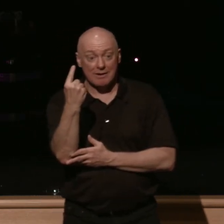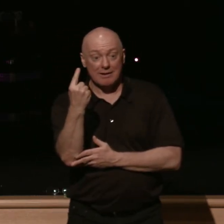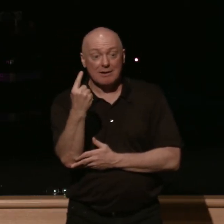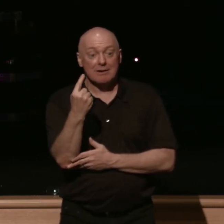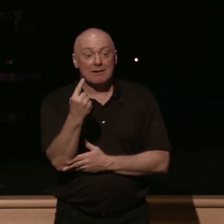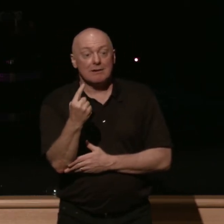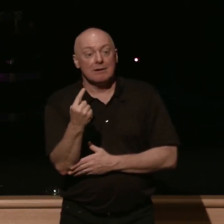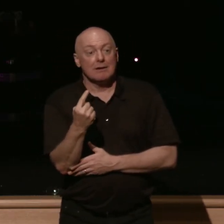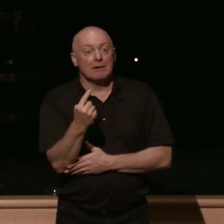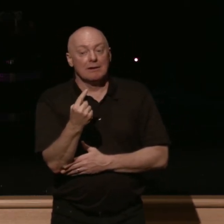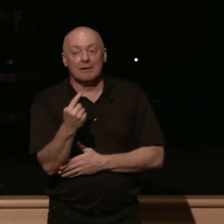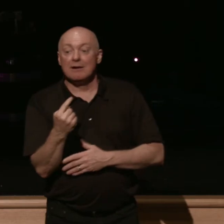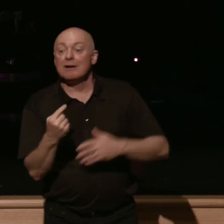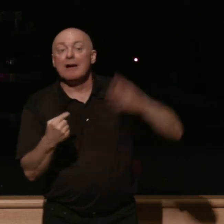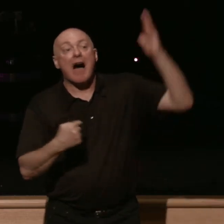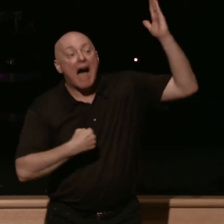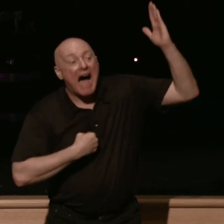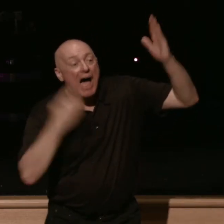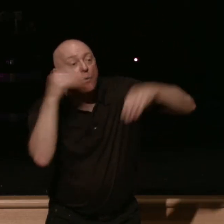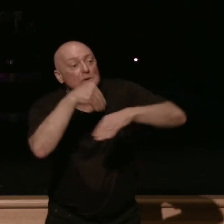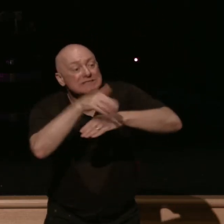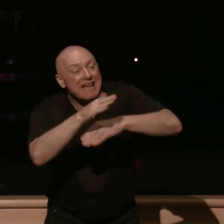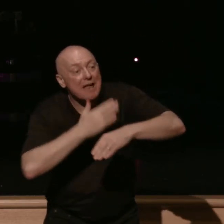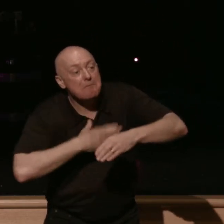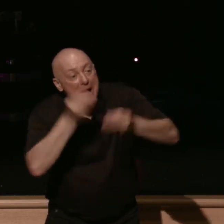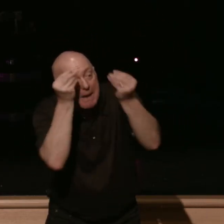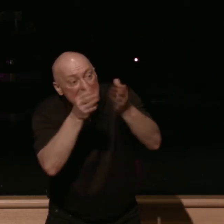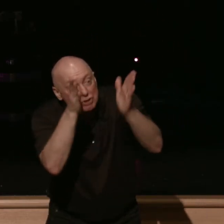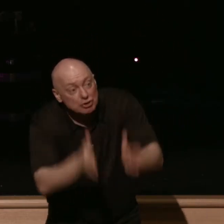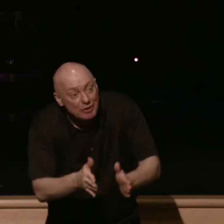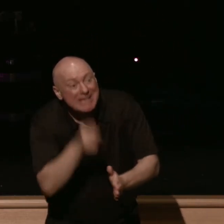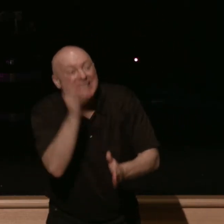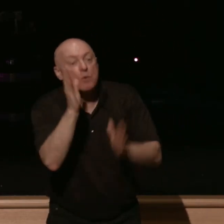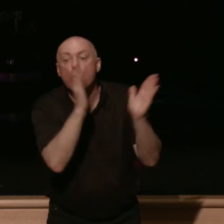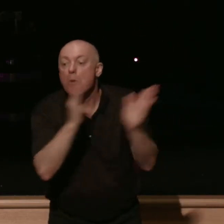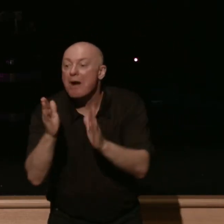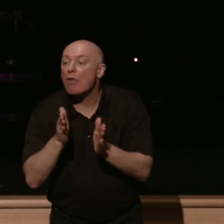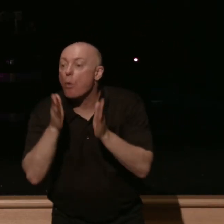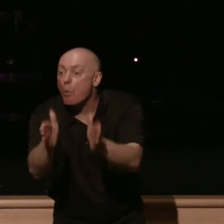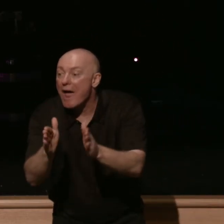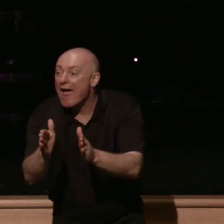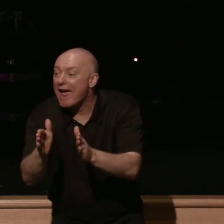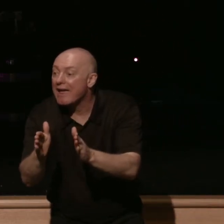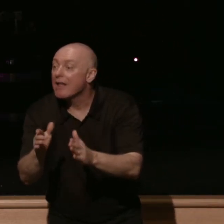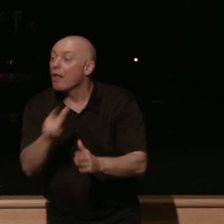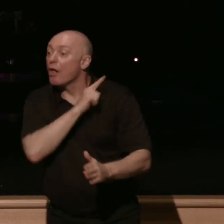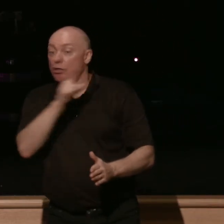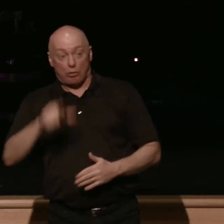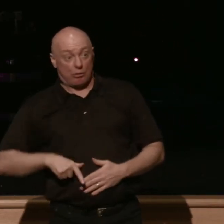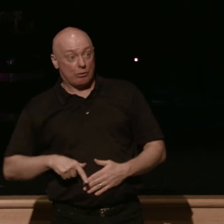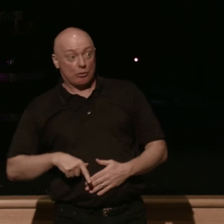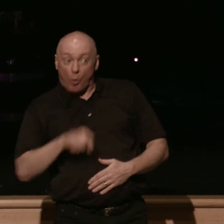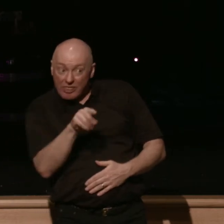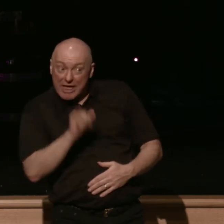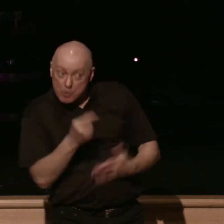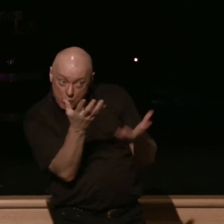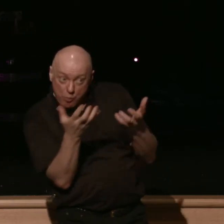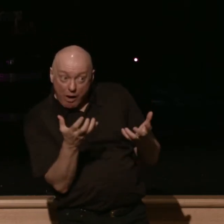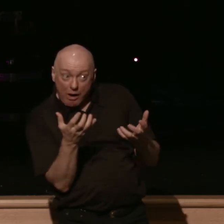send my messenger and he will prepare the way before me and the lord whom you seek will suddenly come to his